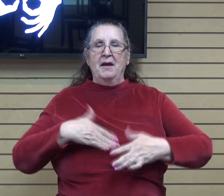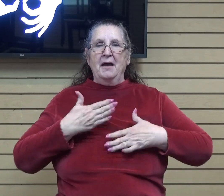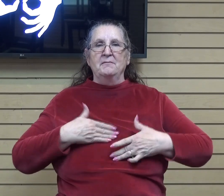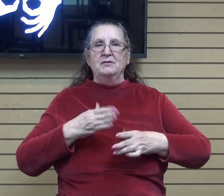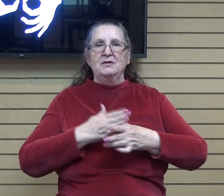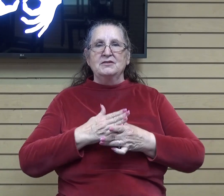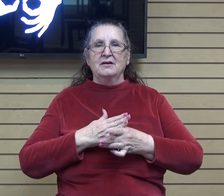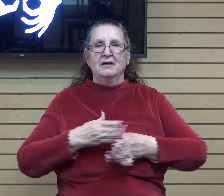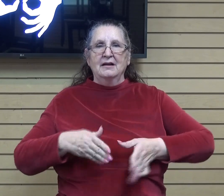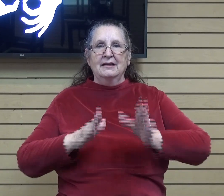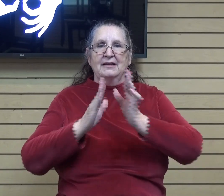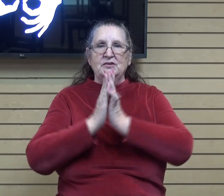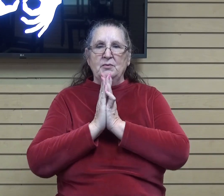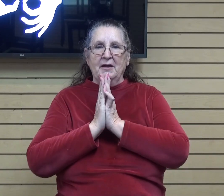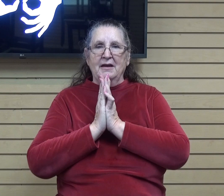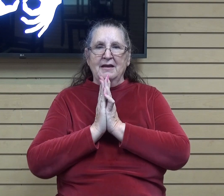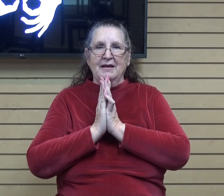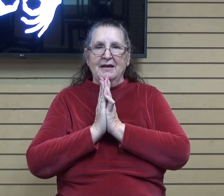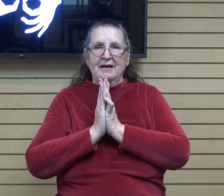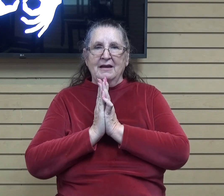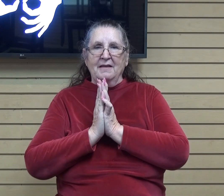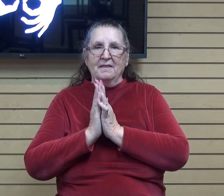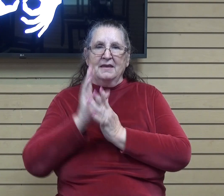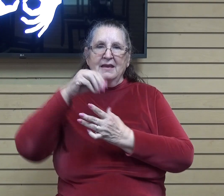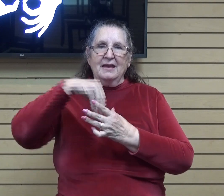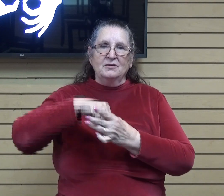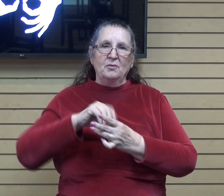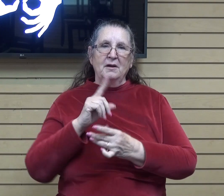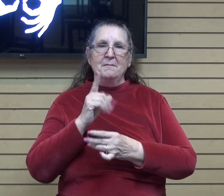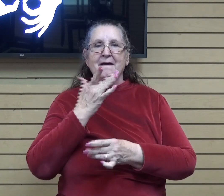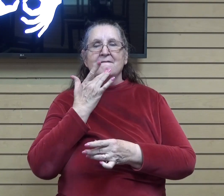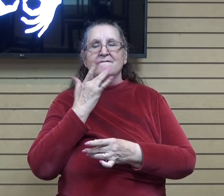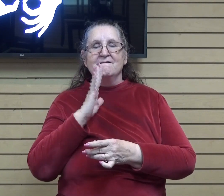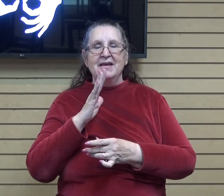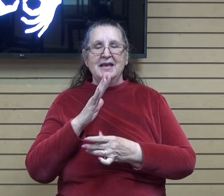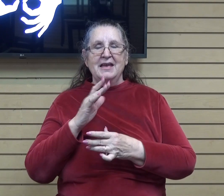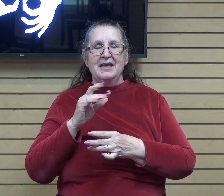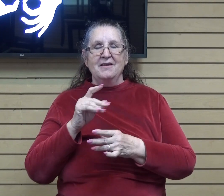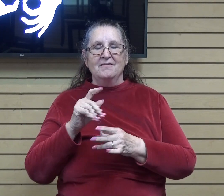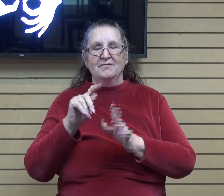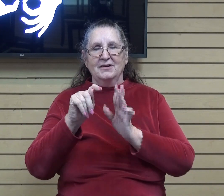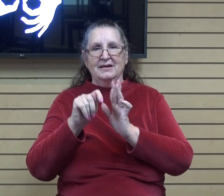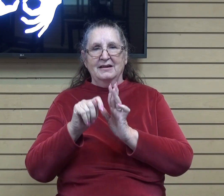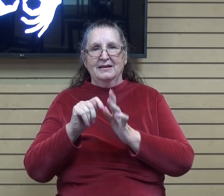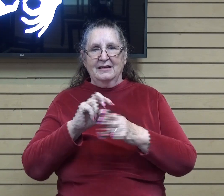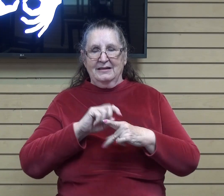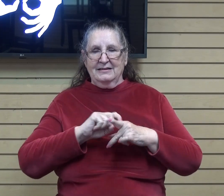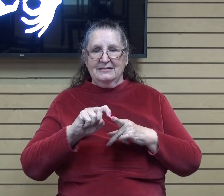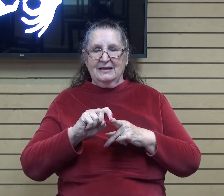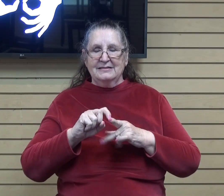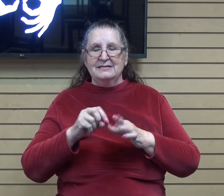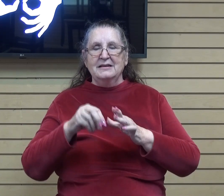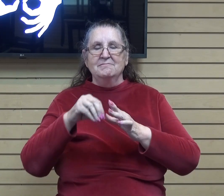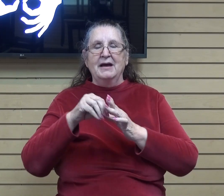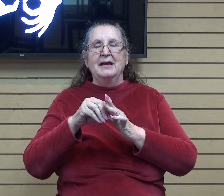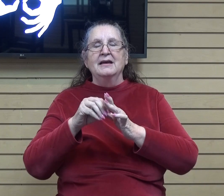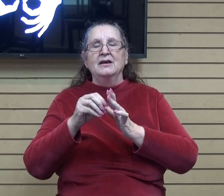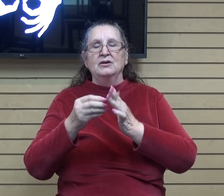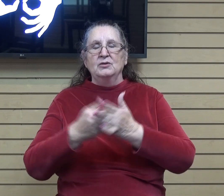dive into one of my favorite texts in the New Testament. Lord, we thank you for another day that you've given to us. Thank you for your word,